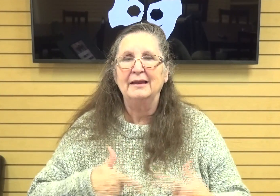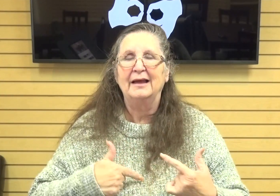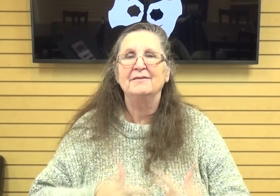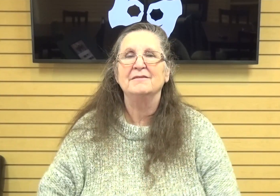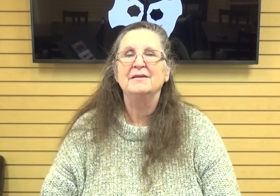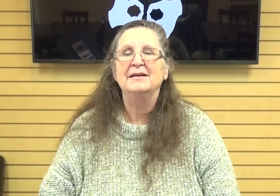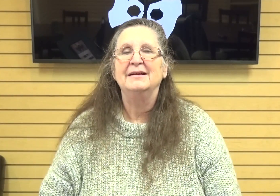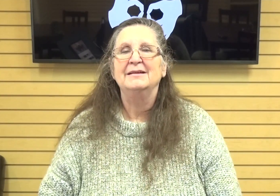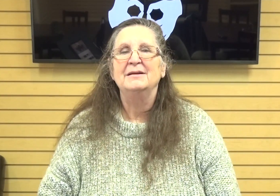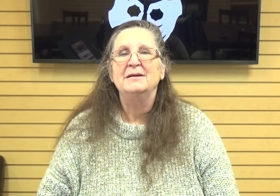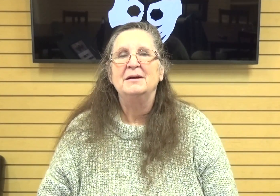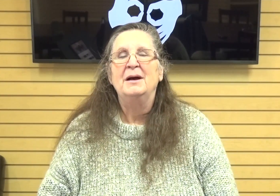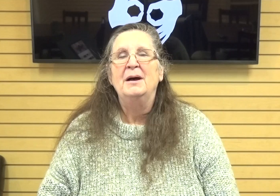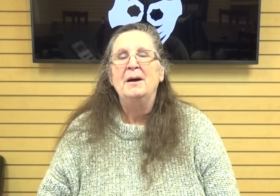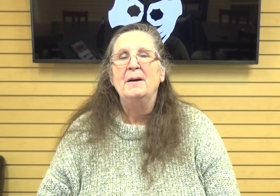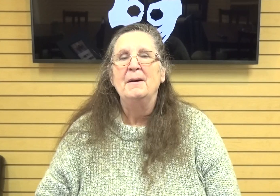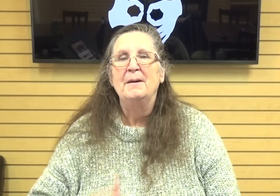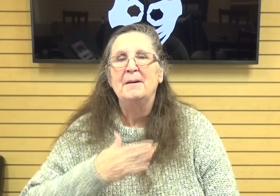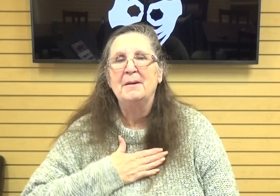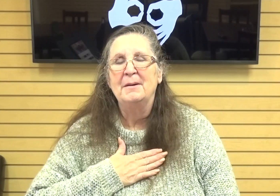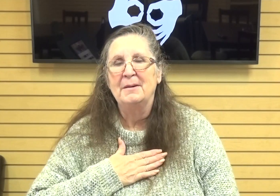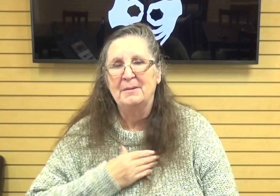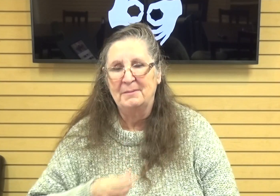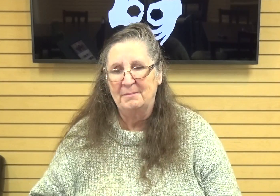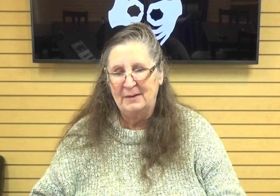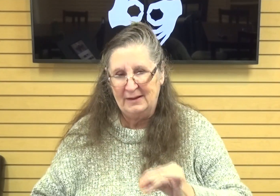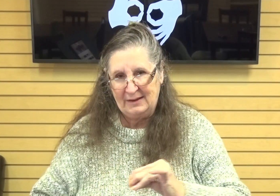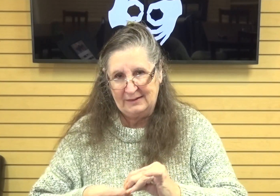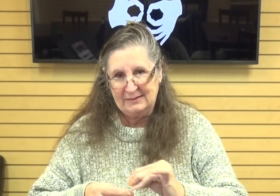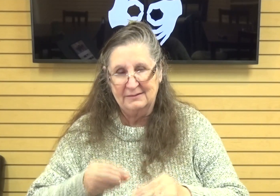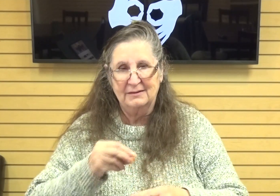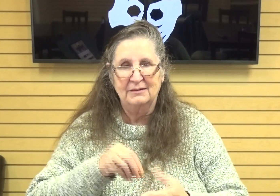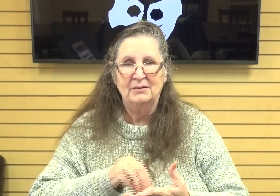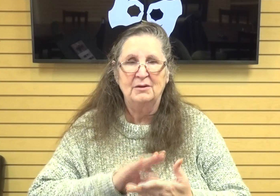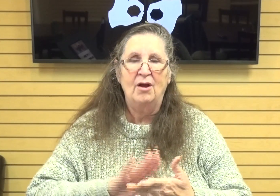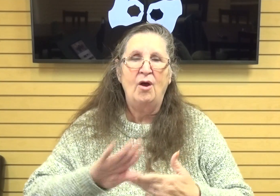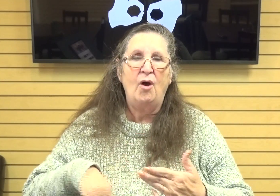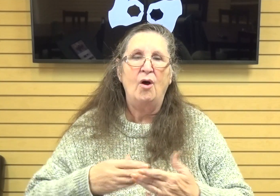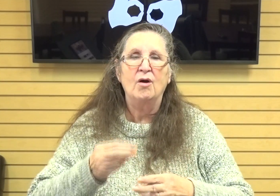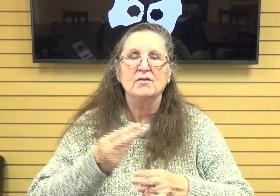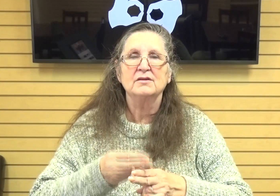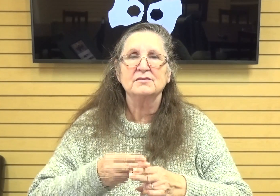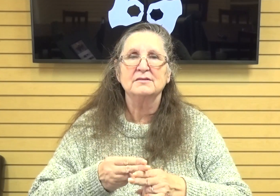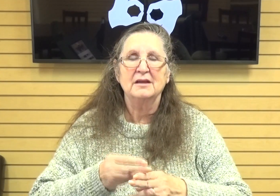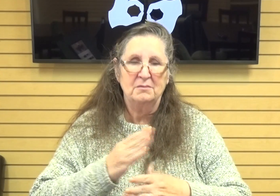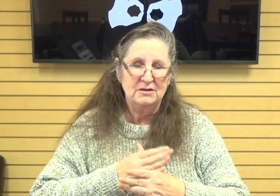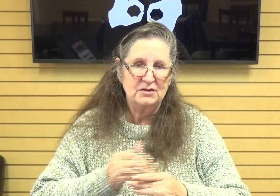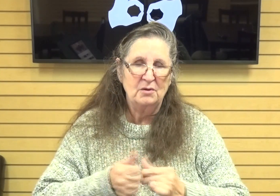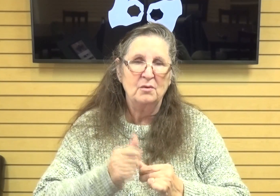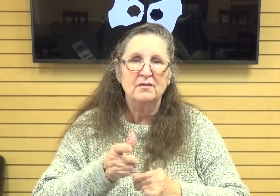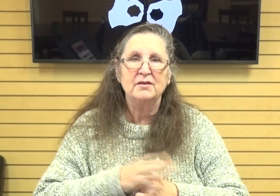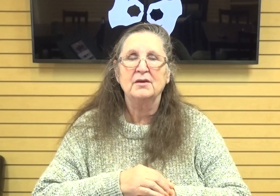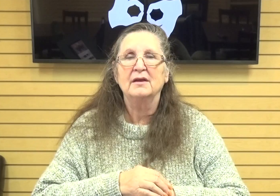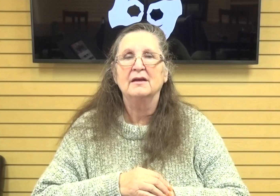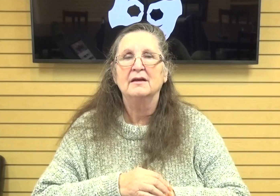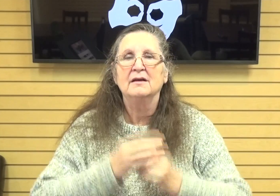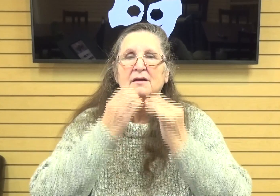and my kind of side notes for all these all those names that i just shared with you guys it's a sweet reminder